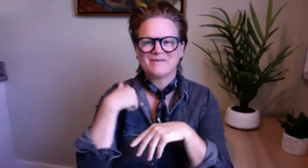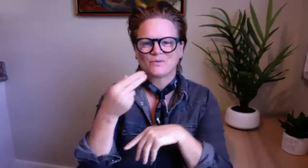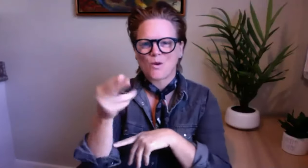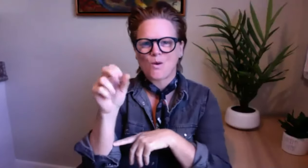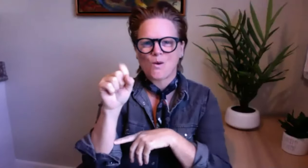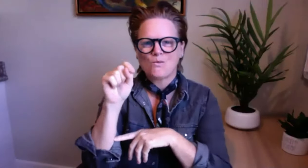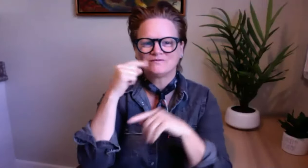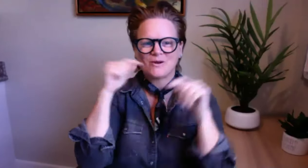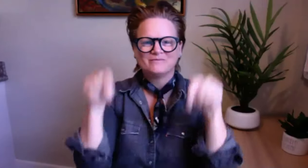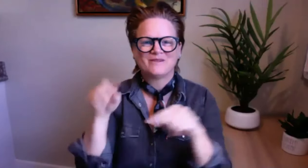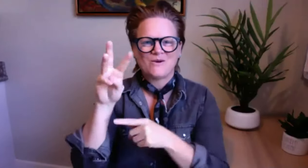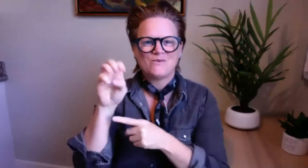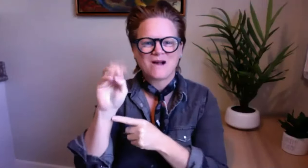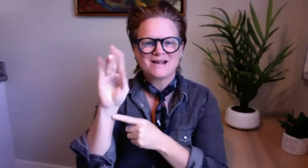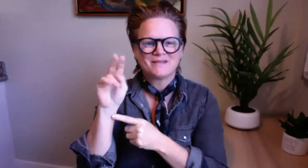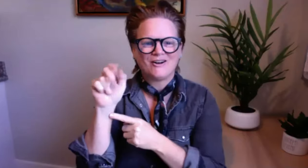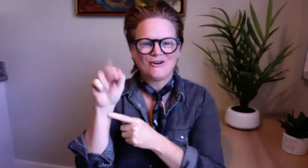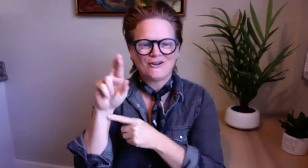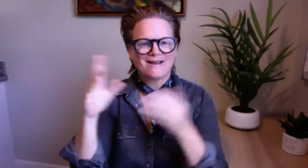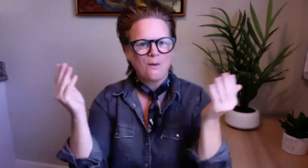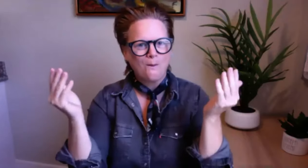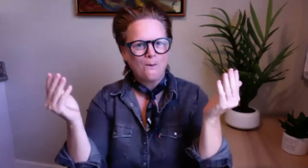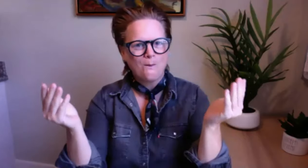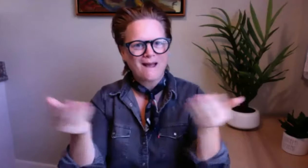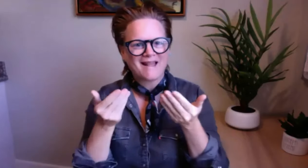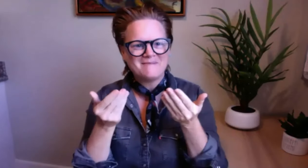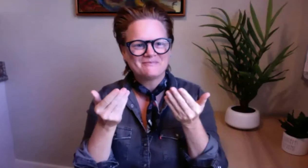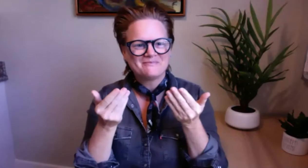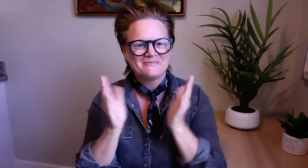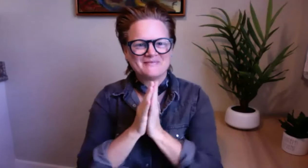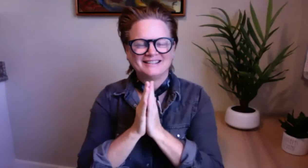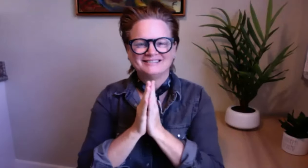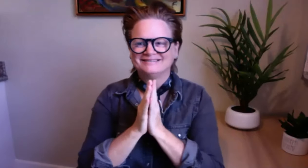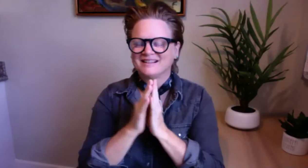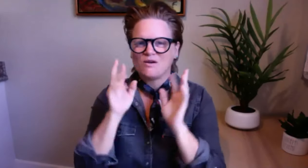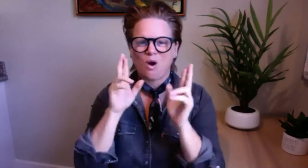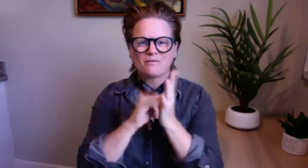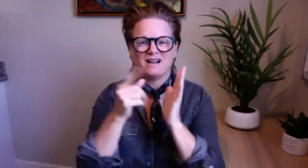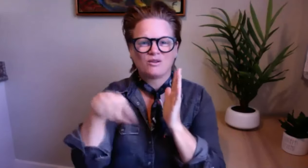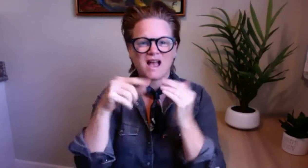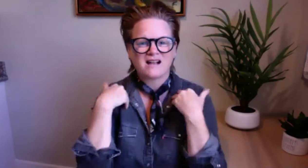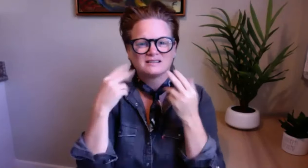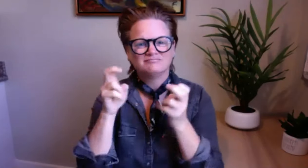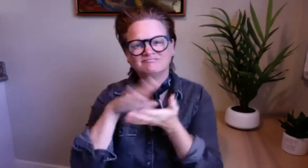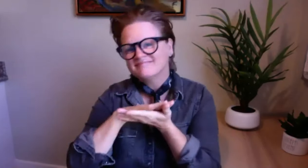everyone my name is jack i will be the host for the webinar today welcome